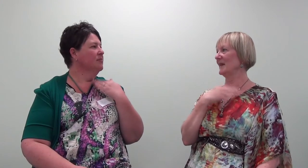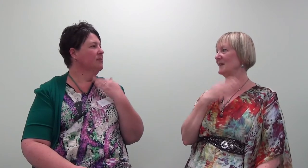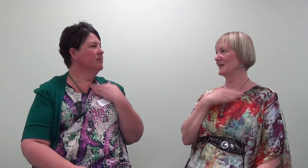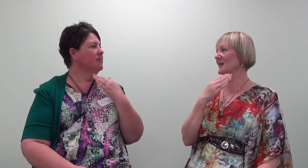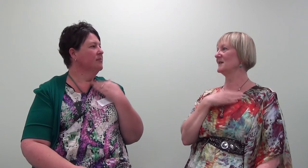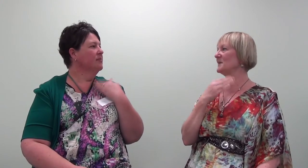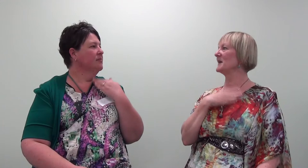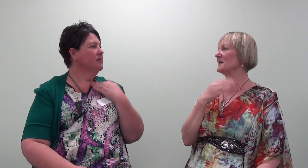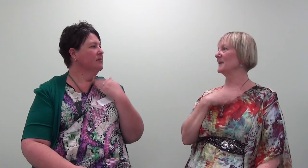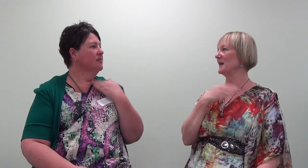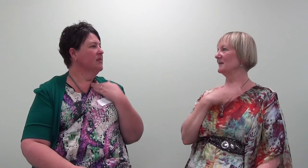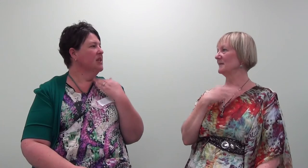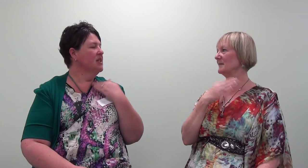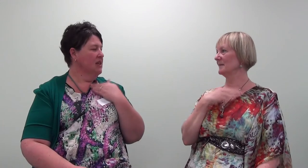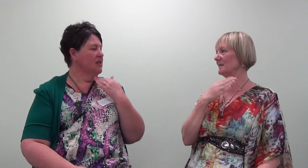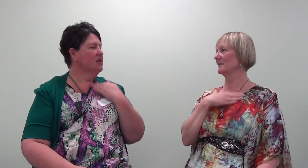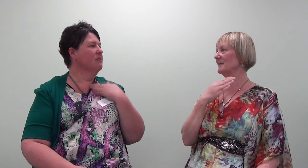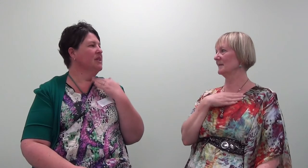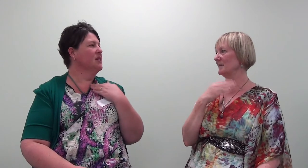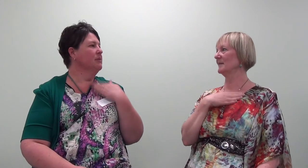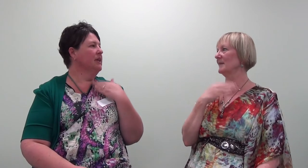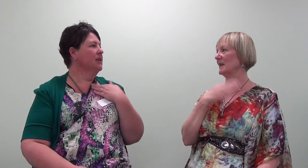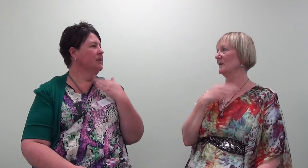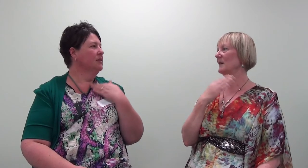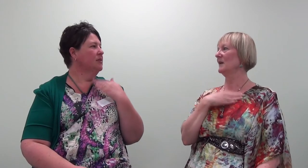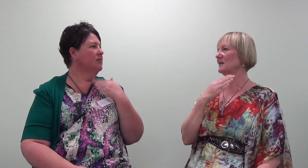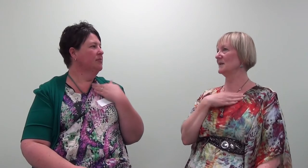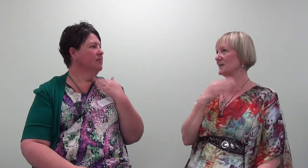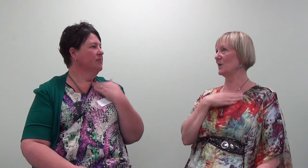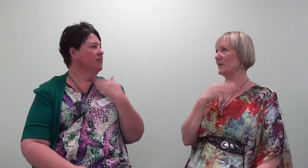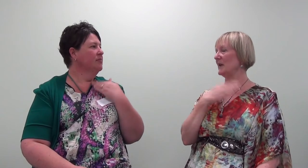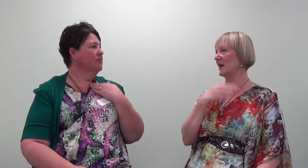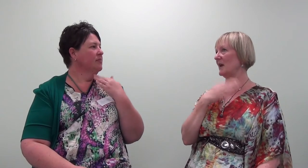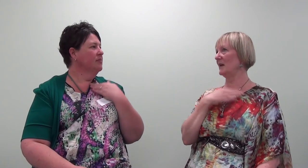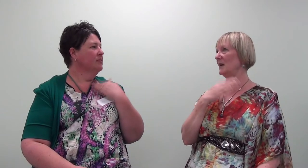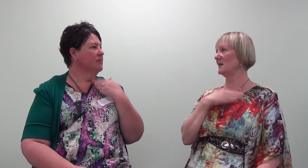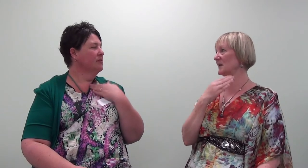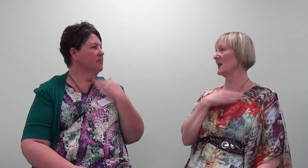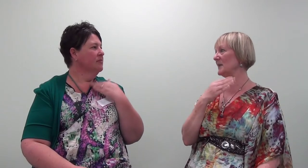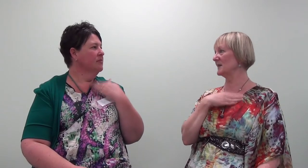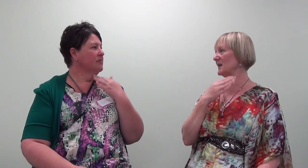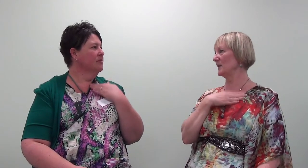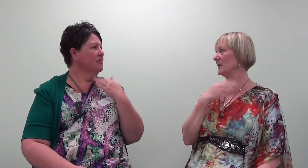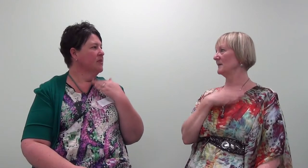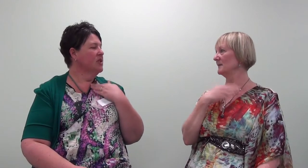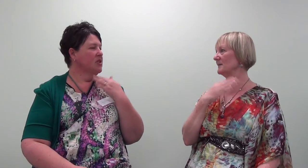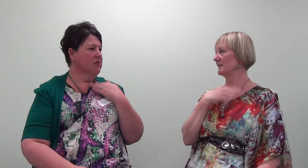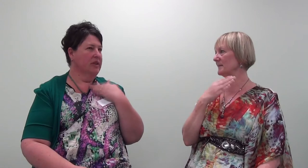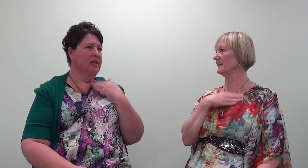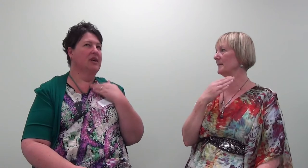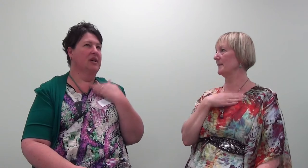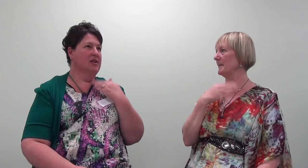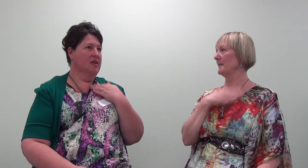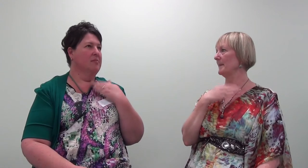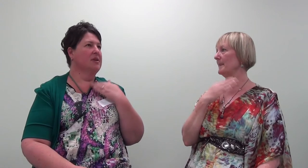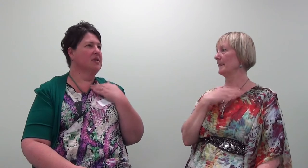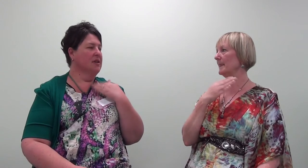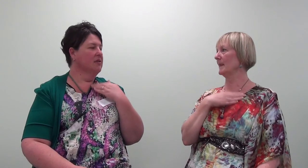And send it to my stomach. And send it to my stomach. Dissolving that need to keep it a secret. Dissolving that need to keep it a secret.